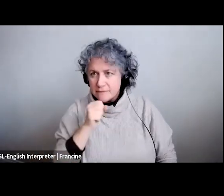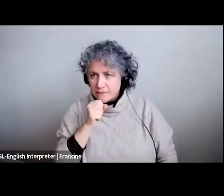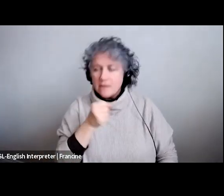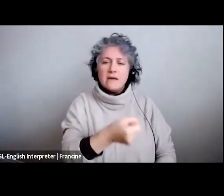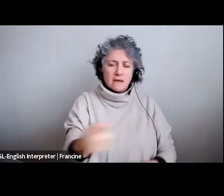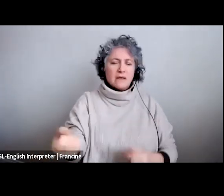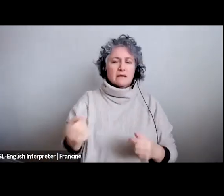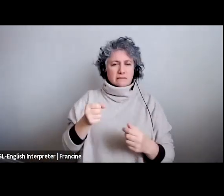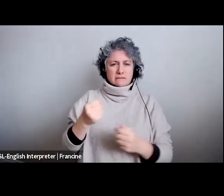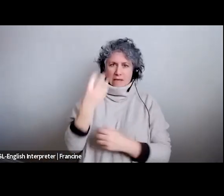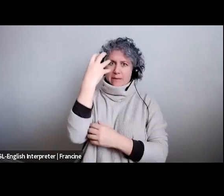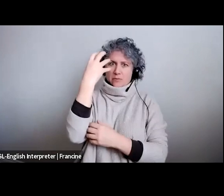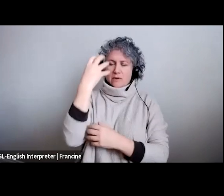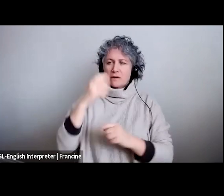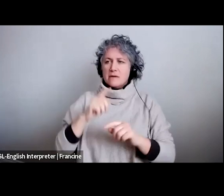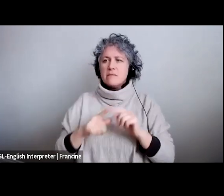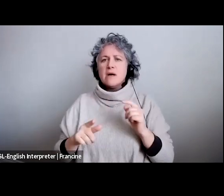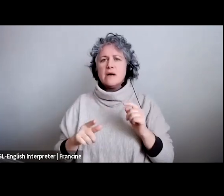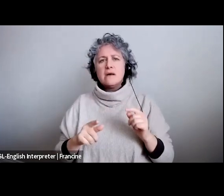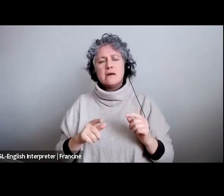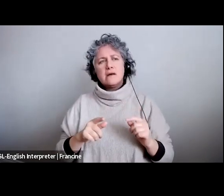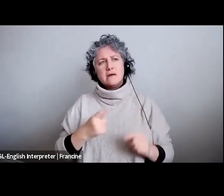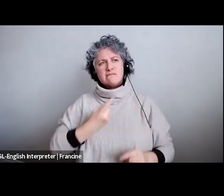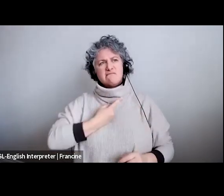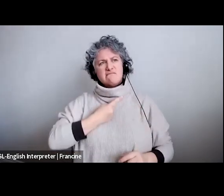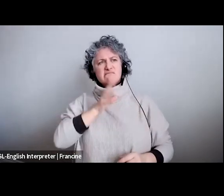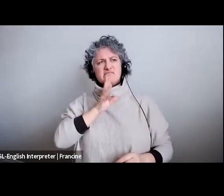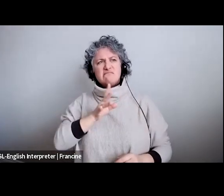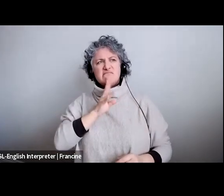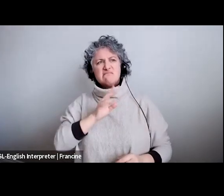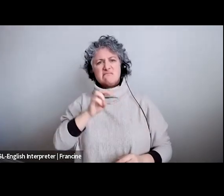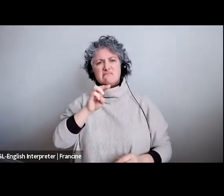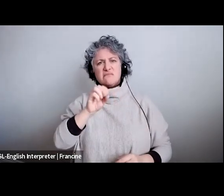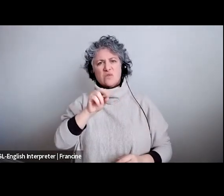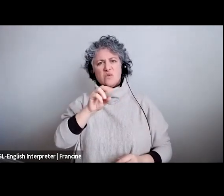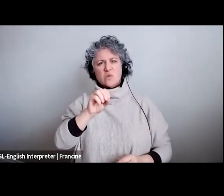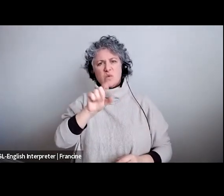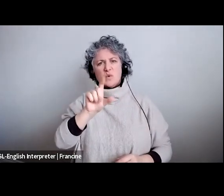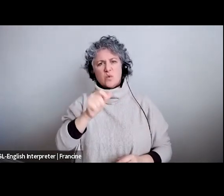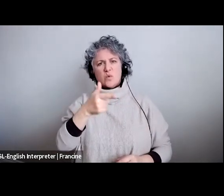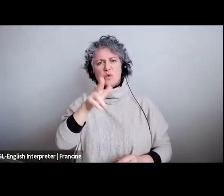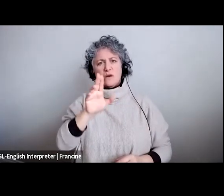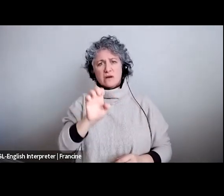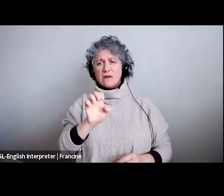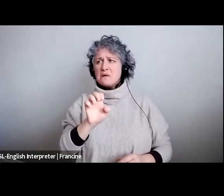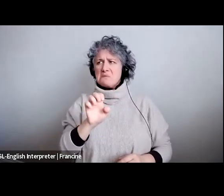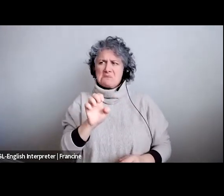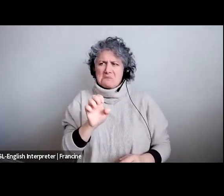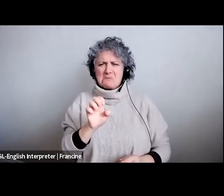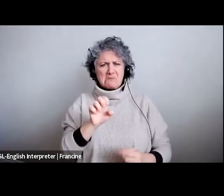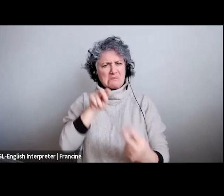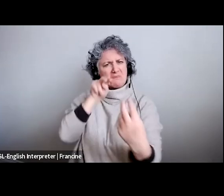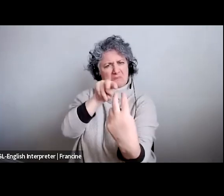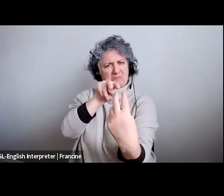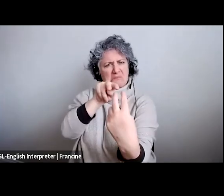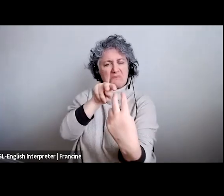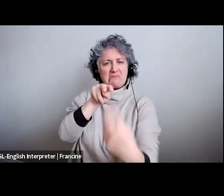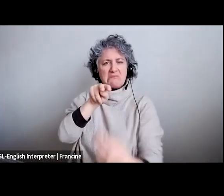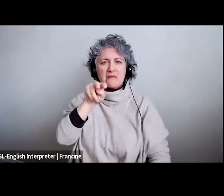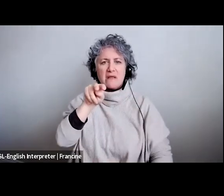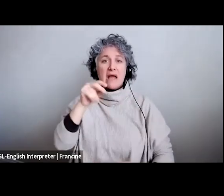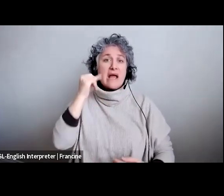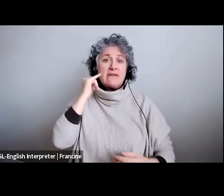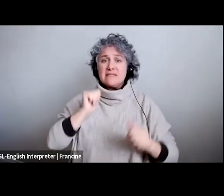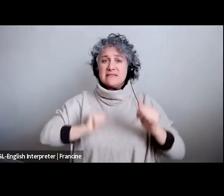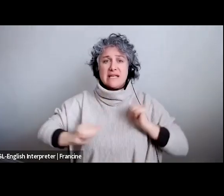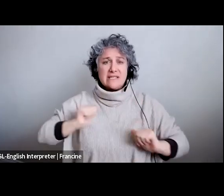doing a monologue you're talking to someone so i think doing it straight into the camera isn't necessary because if you think about how would you do it on